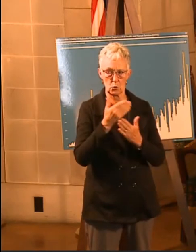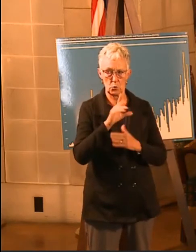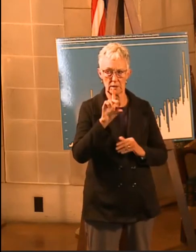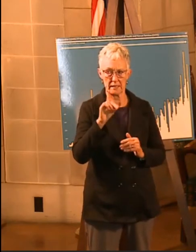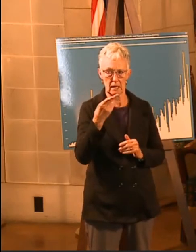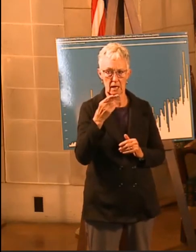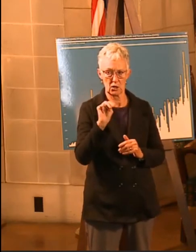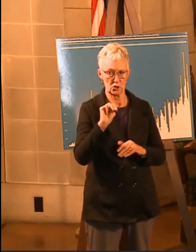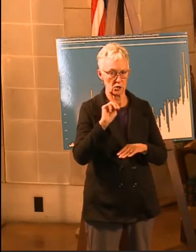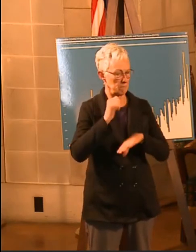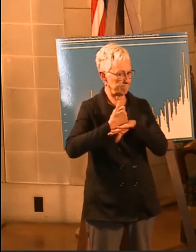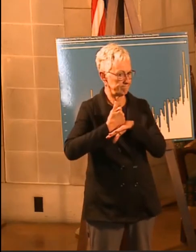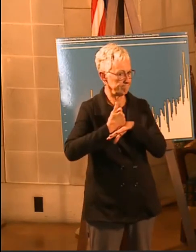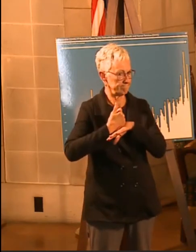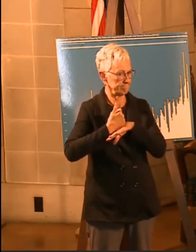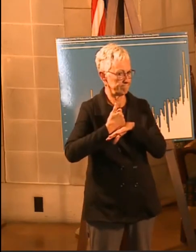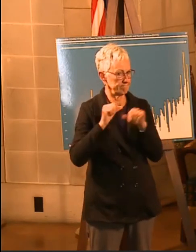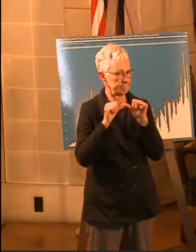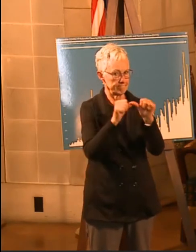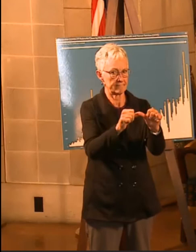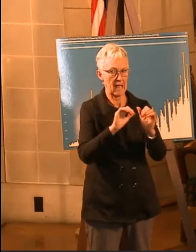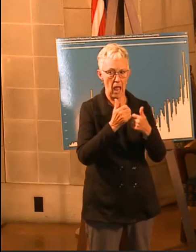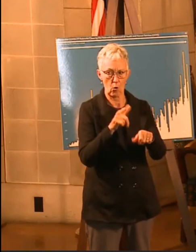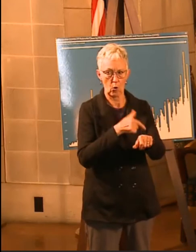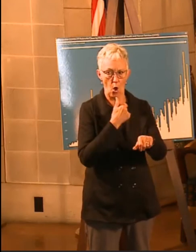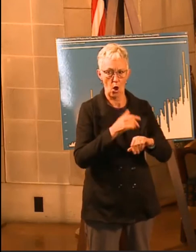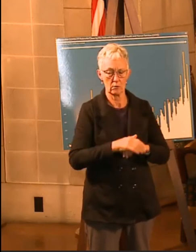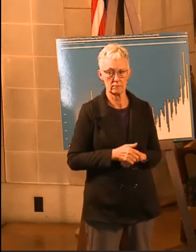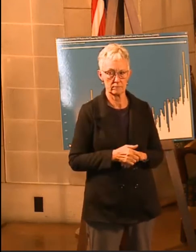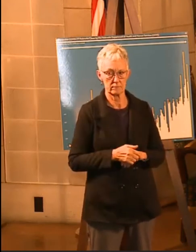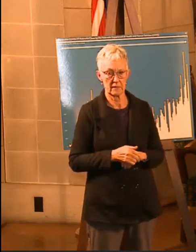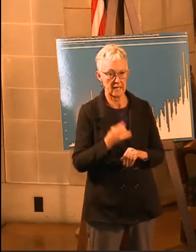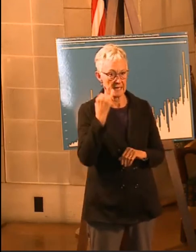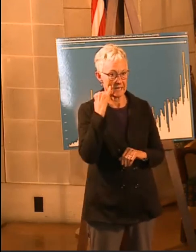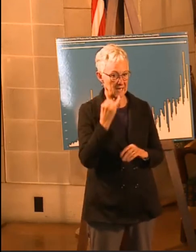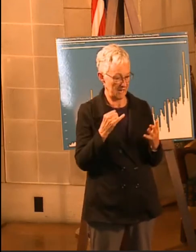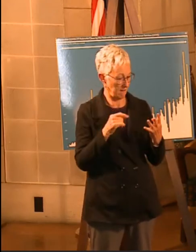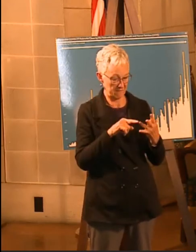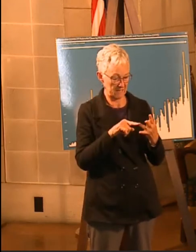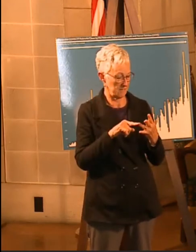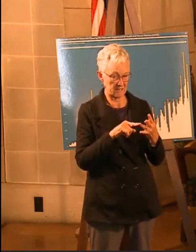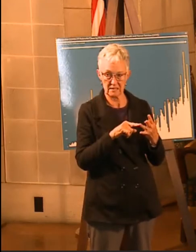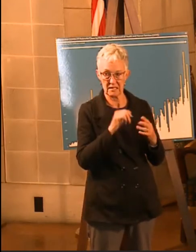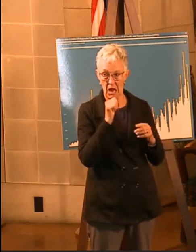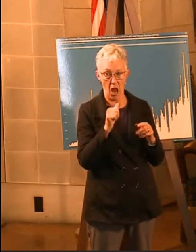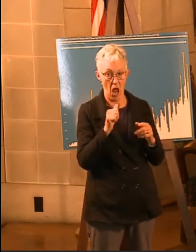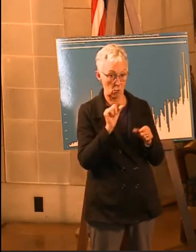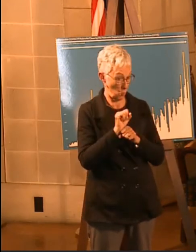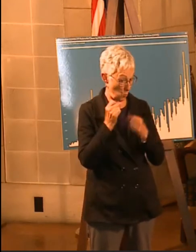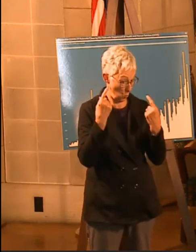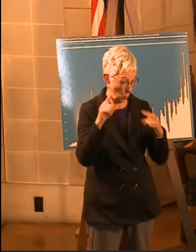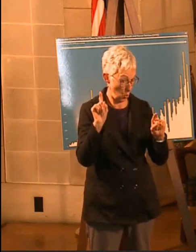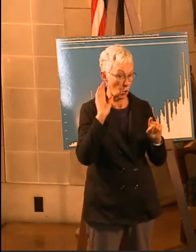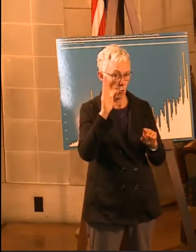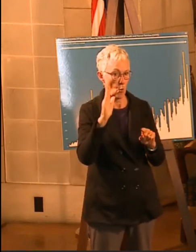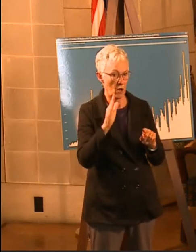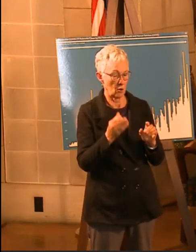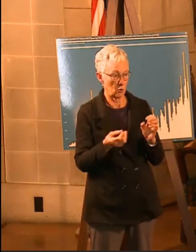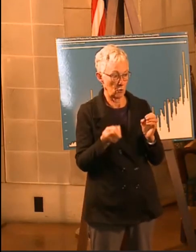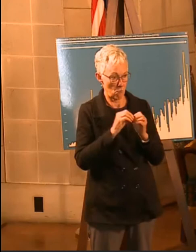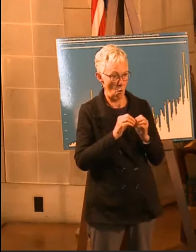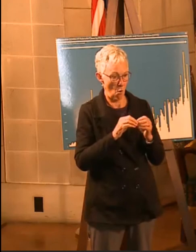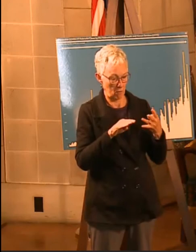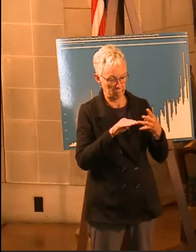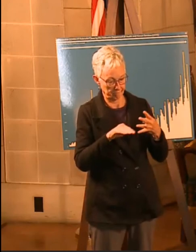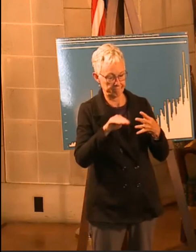So the question was, how long